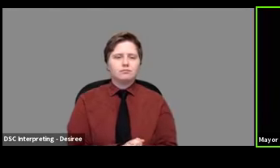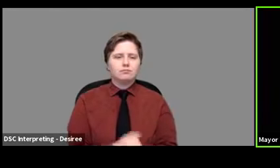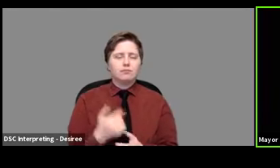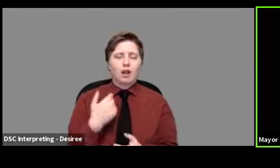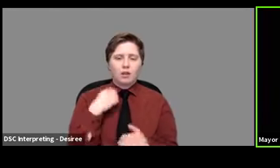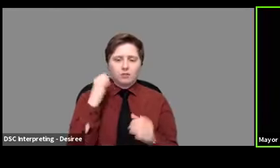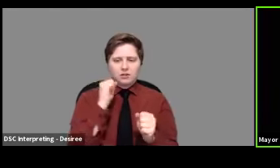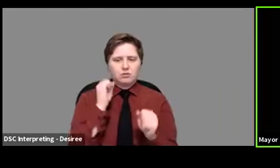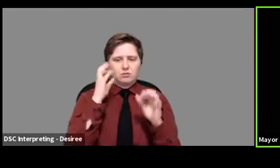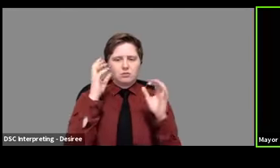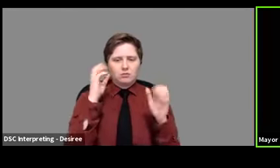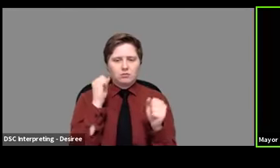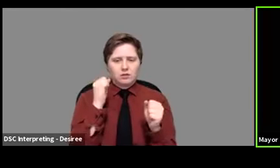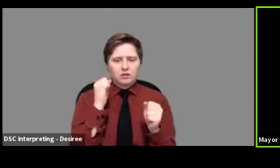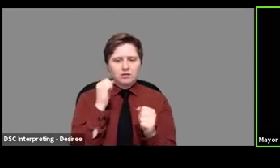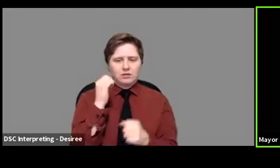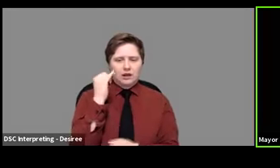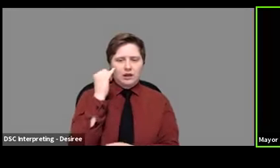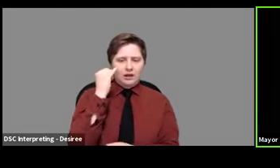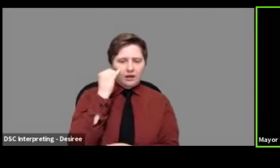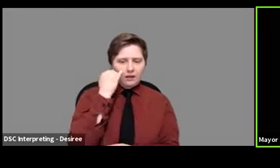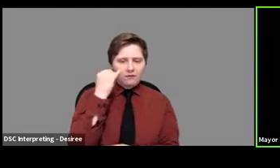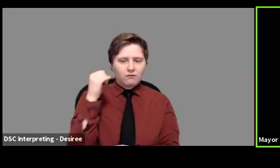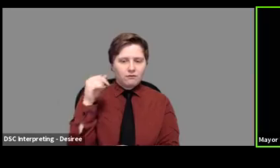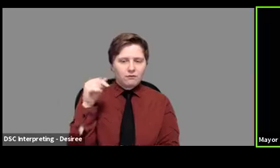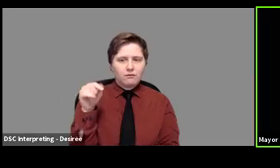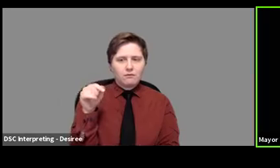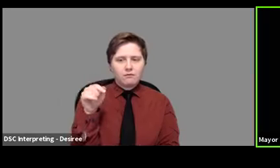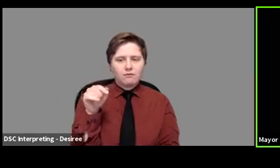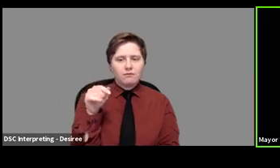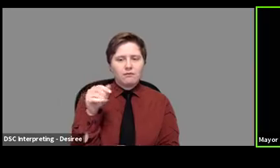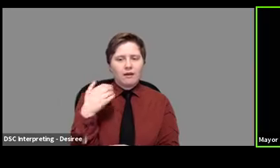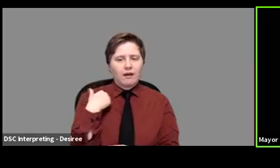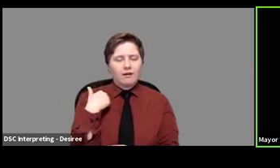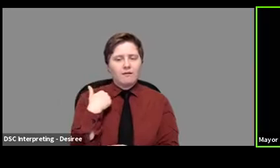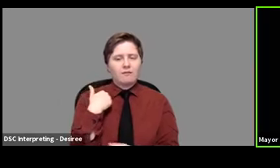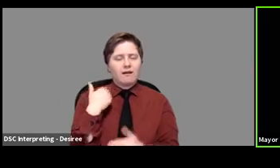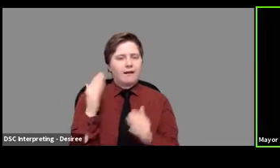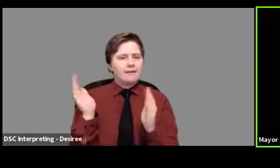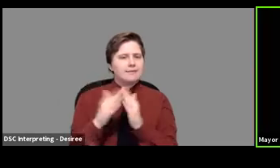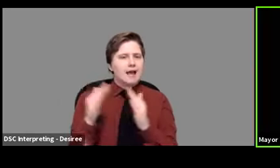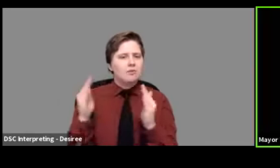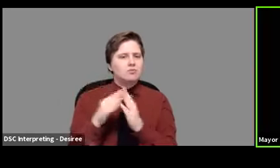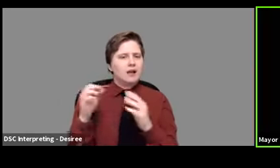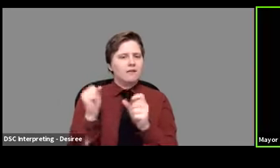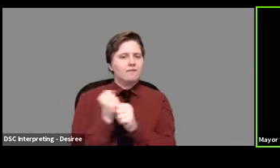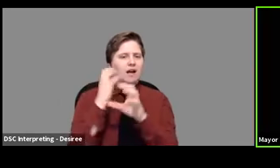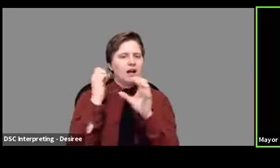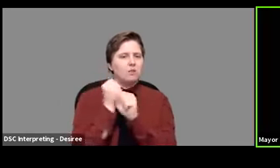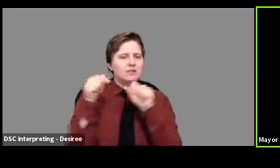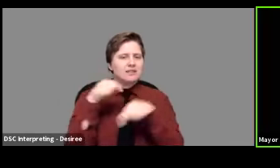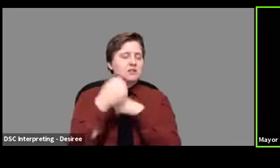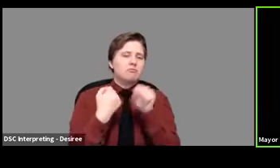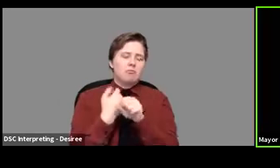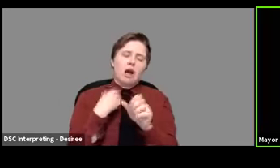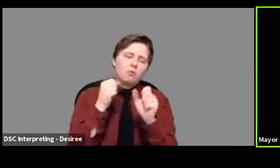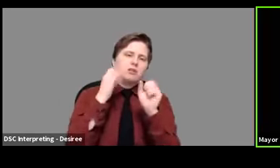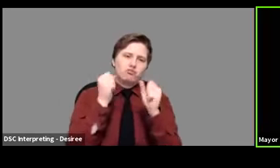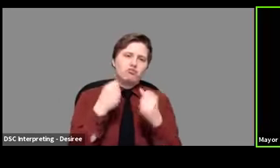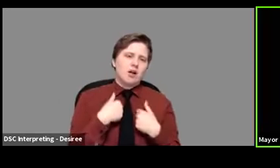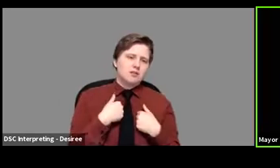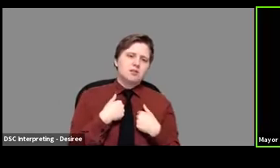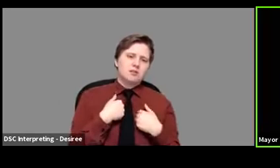if there were, um, downtown fireworks this year, I would be surprised.